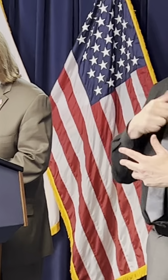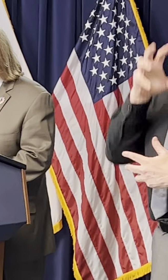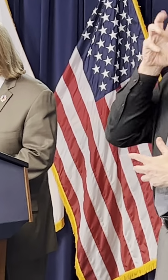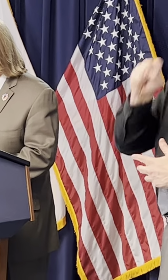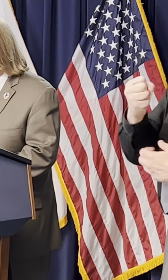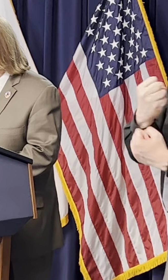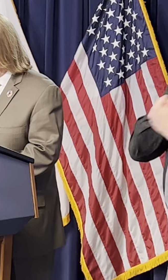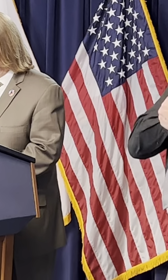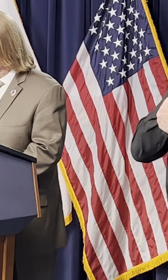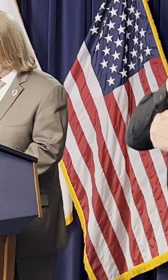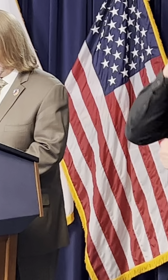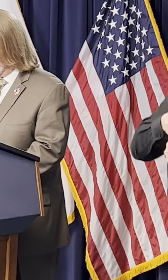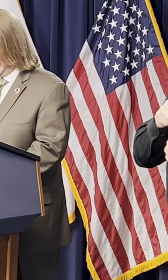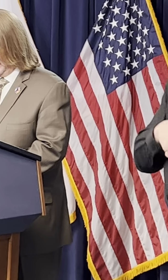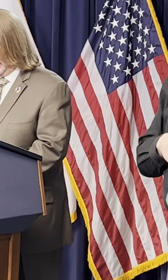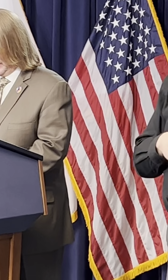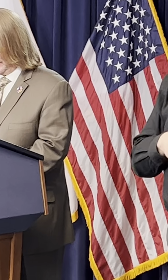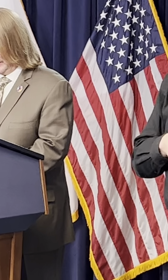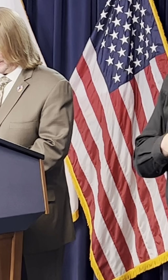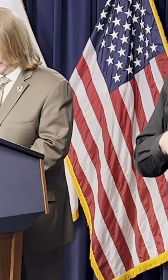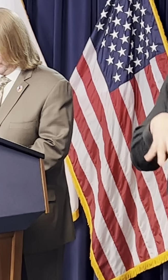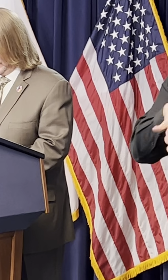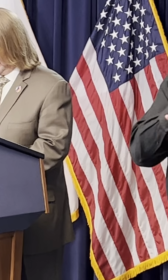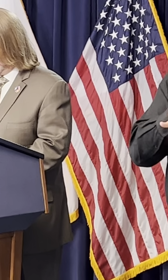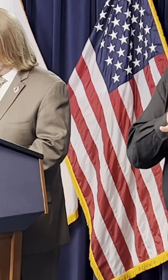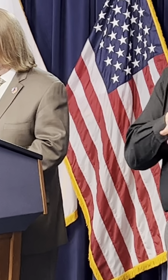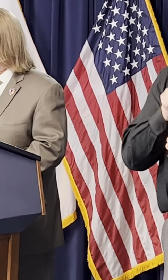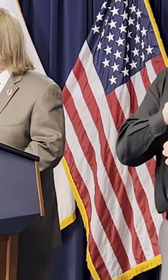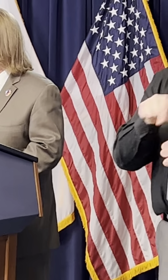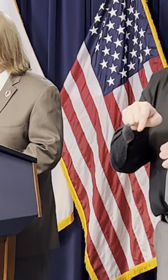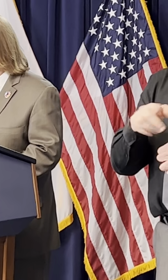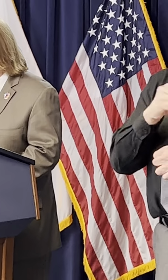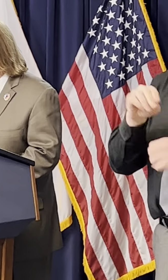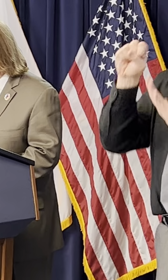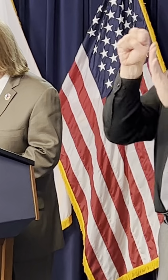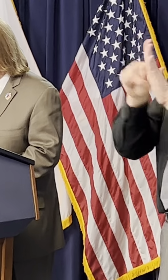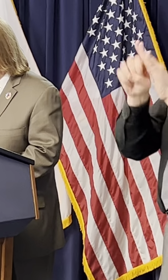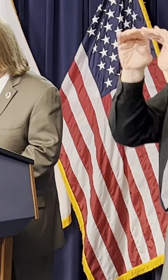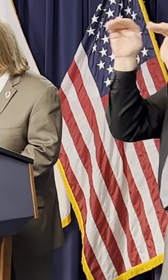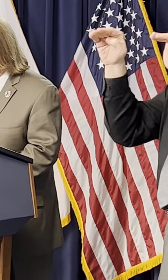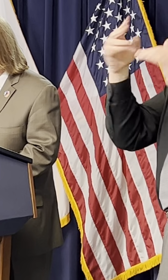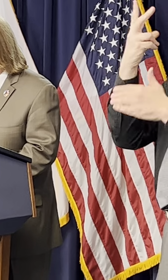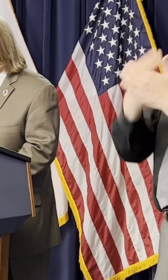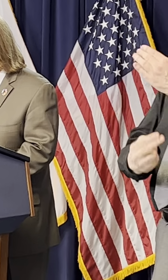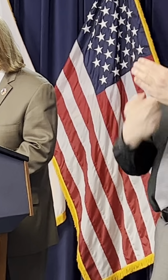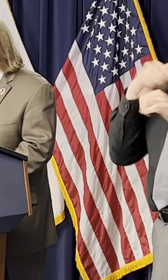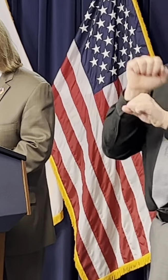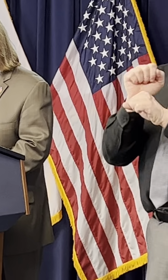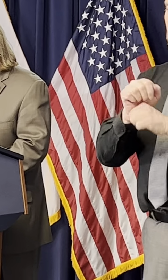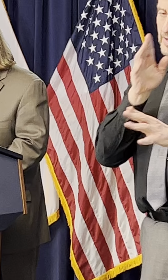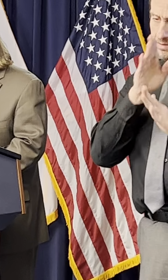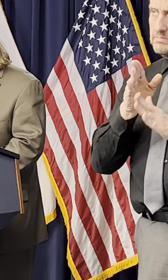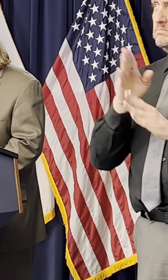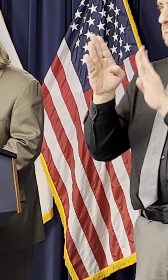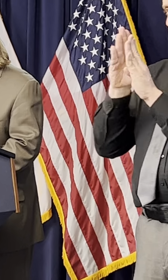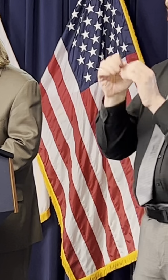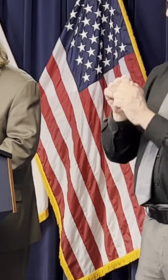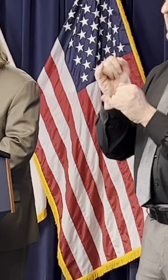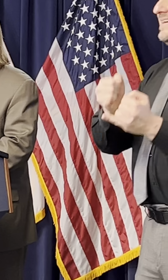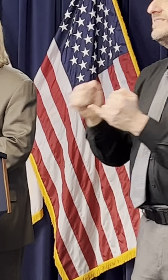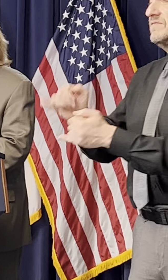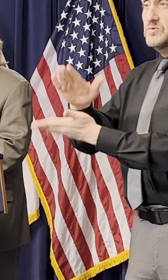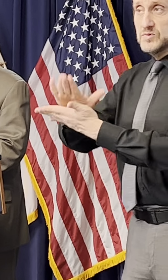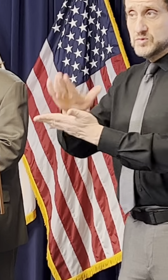At the local level we are helping, at the local level as well as at the statewide level, we are working directly with individual schools,